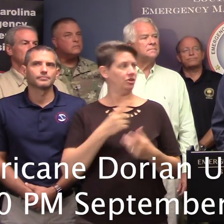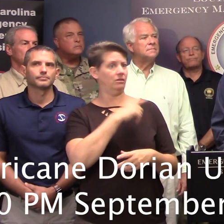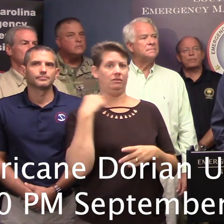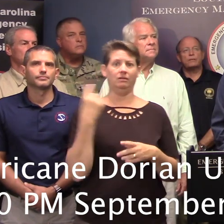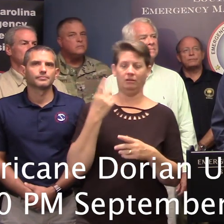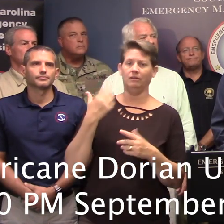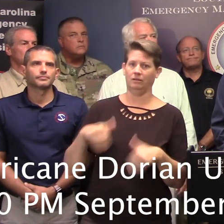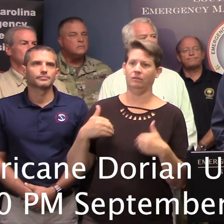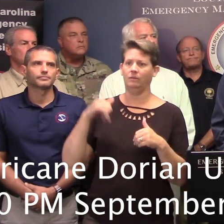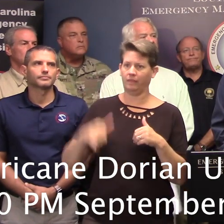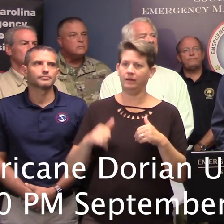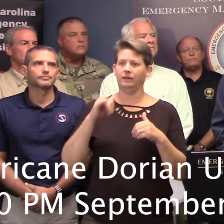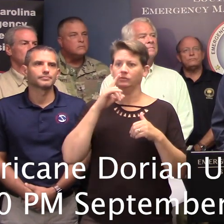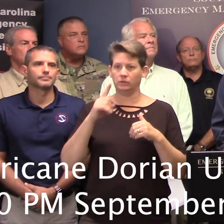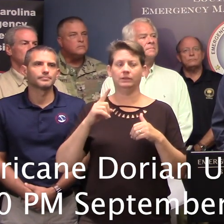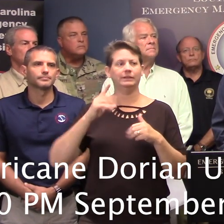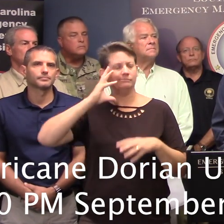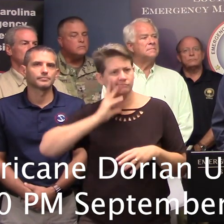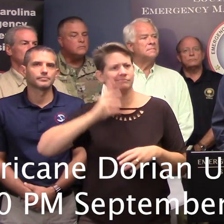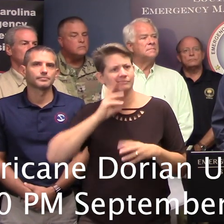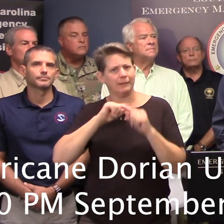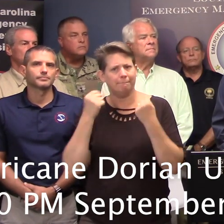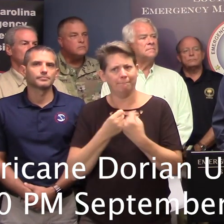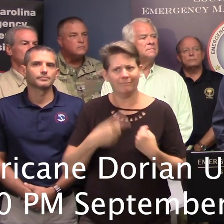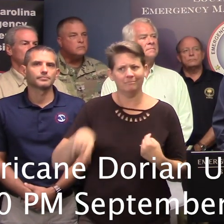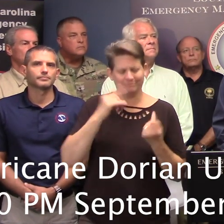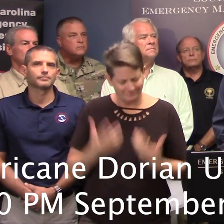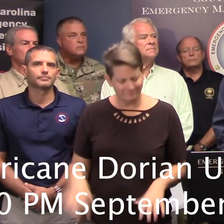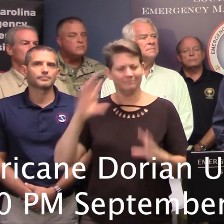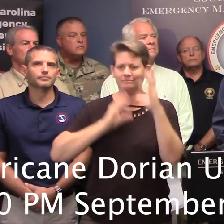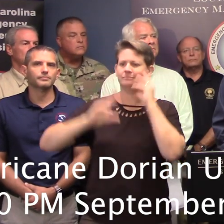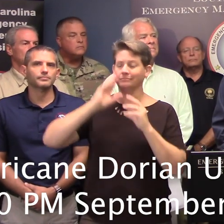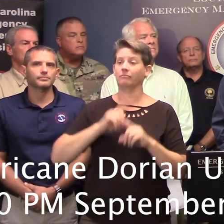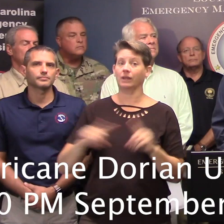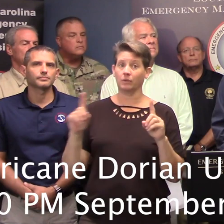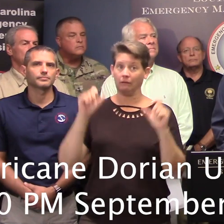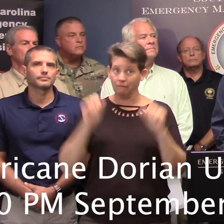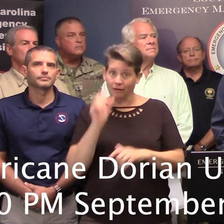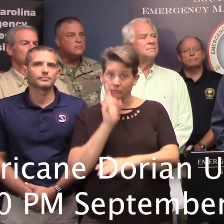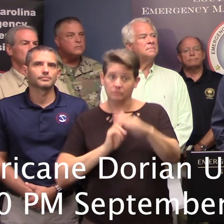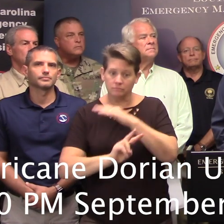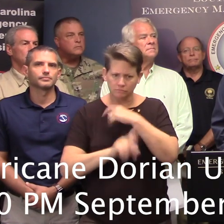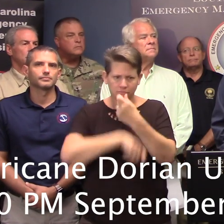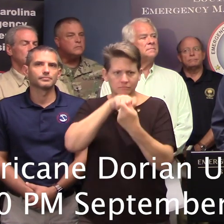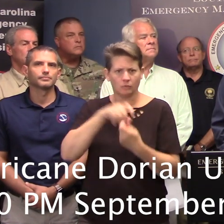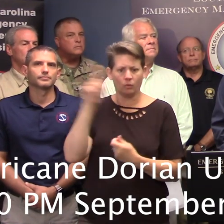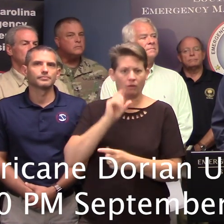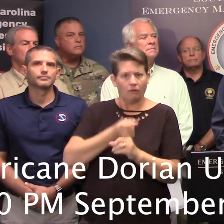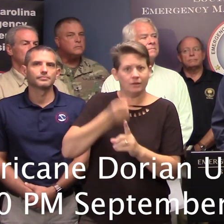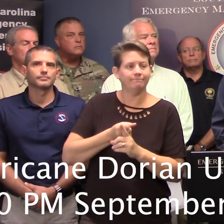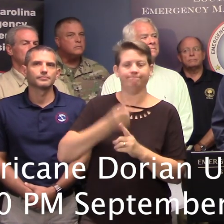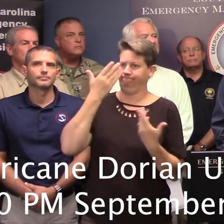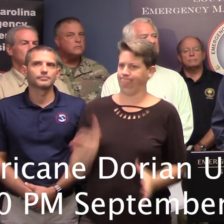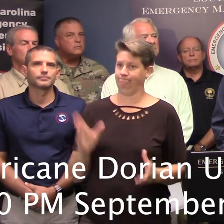today, this is a highly experienced team. But you never can tell where a hurricane is going to go. There are people all